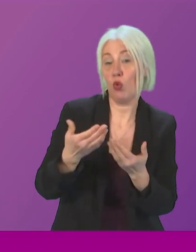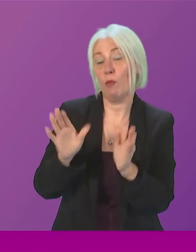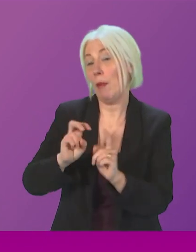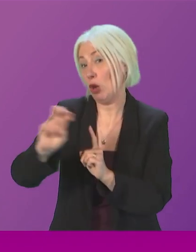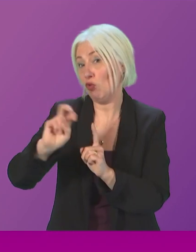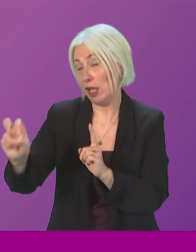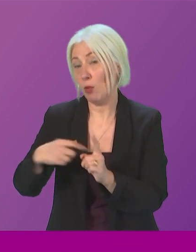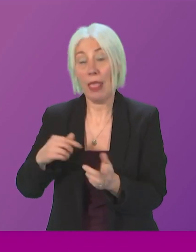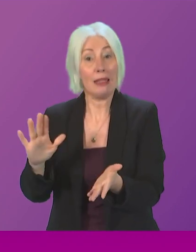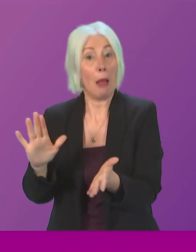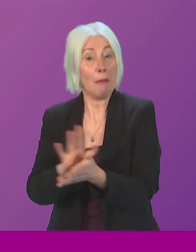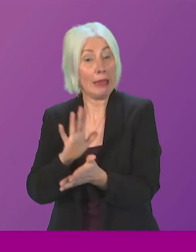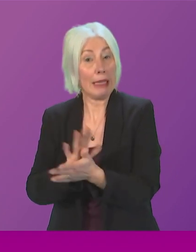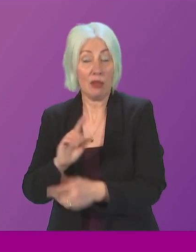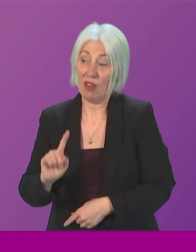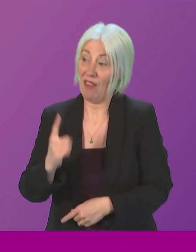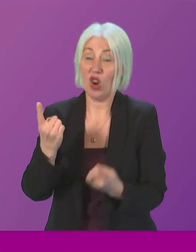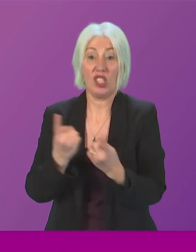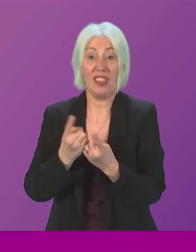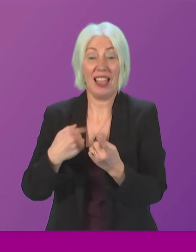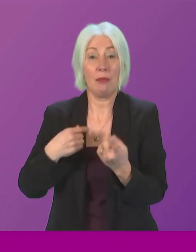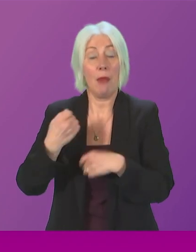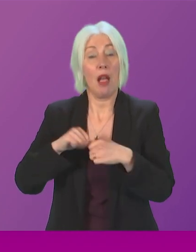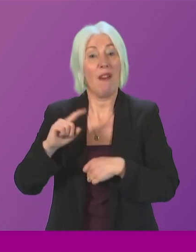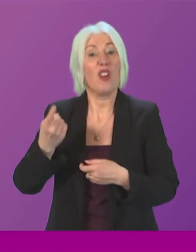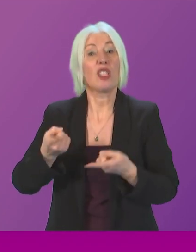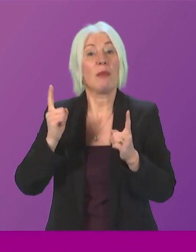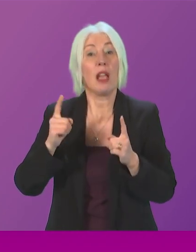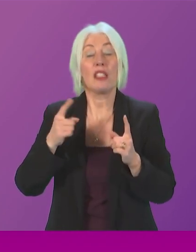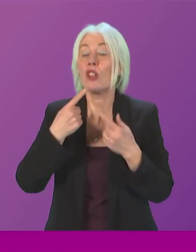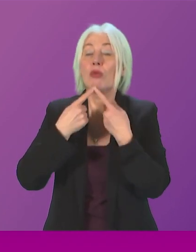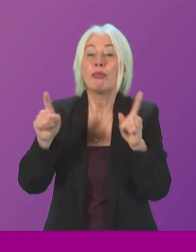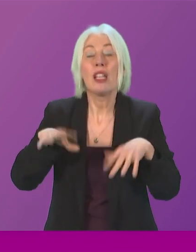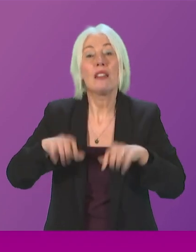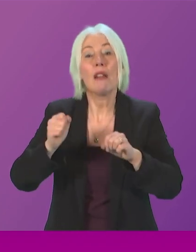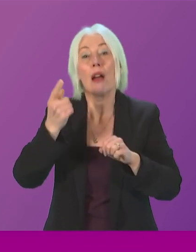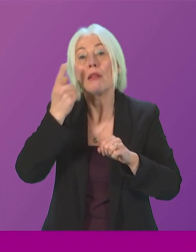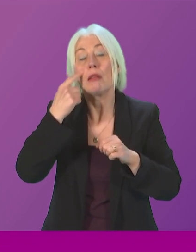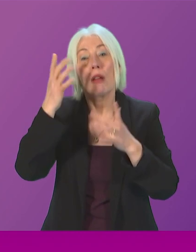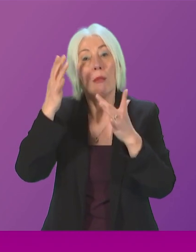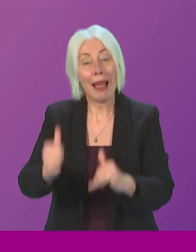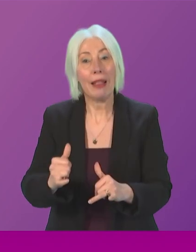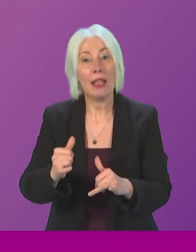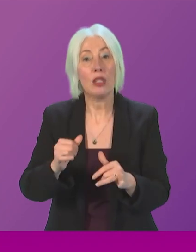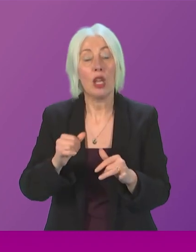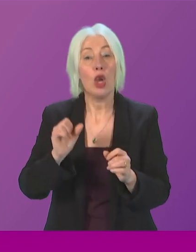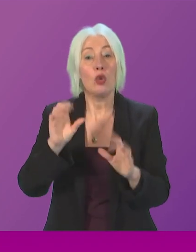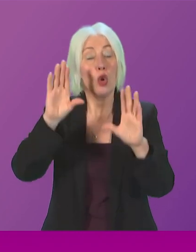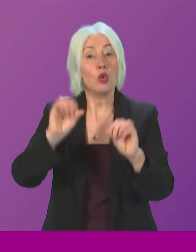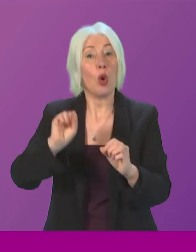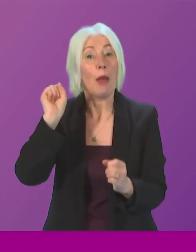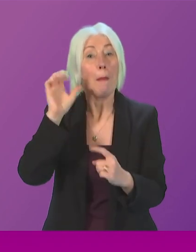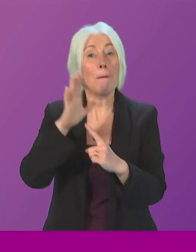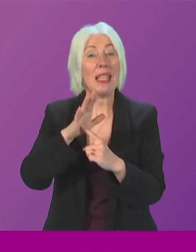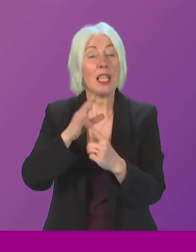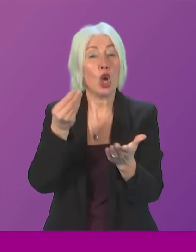pleased and one one my first things was to announce the beginning of the pilot to abolish peak railfares that will run for six months from October this